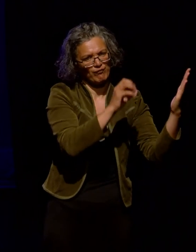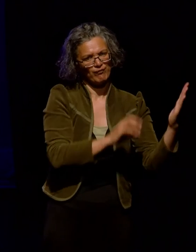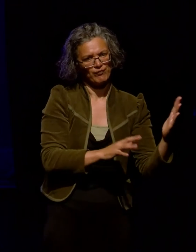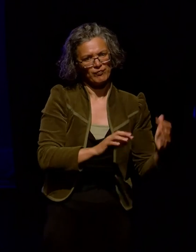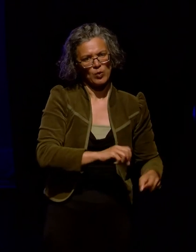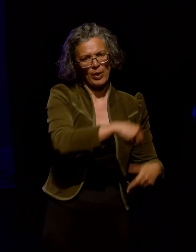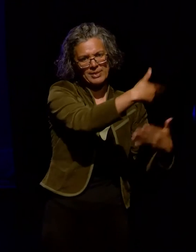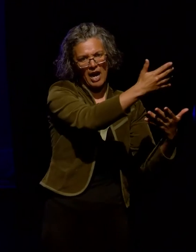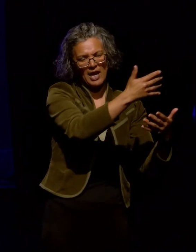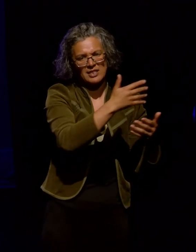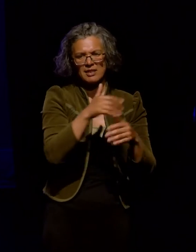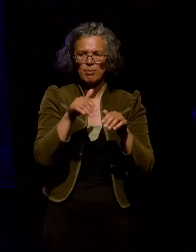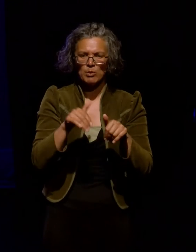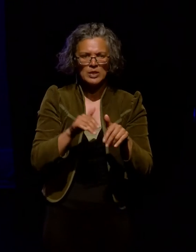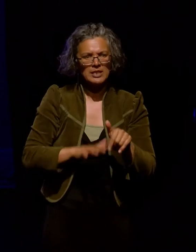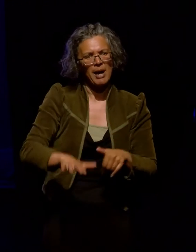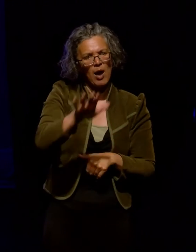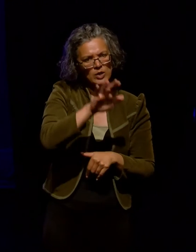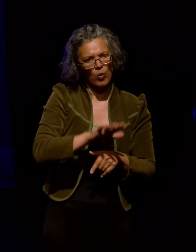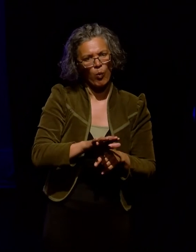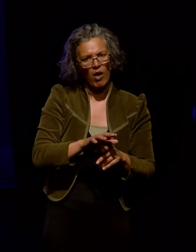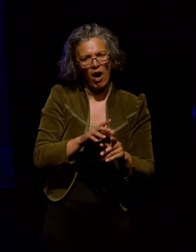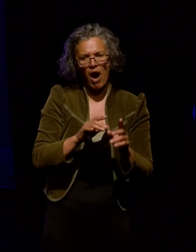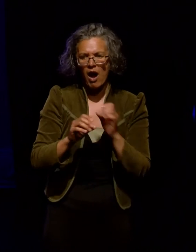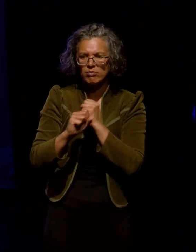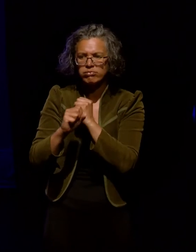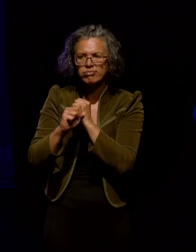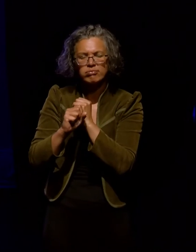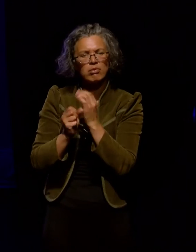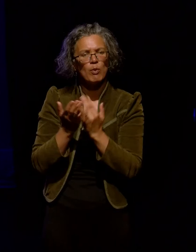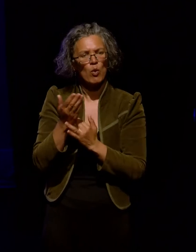Museums Aotearoa as well as being promoted on social media.